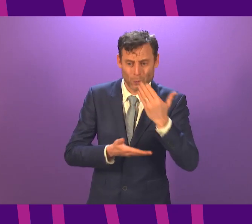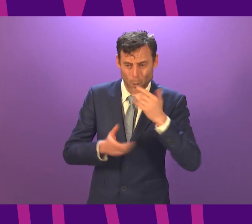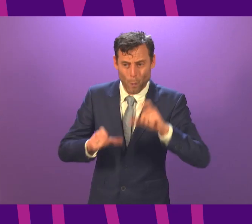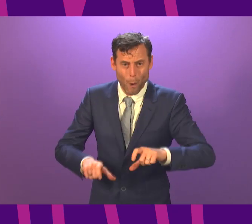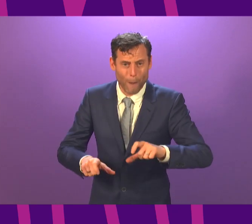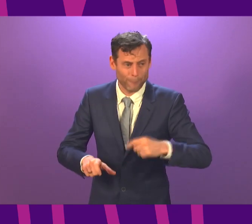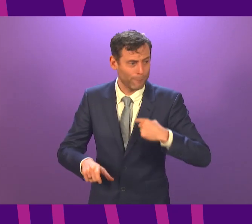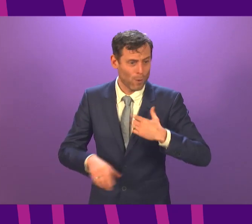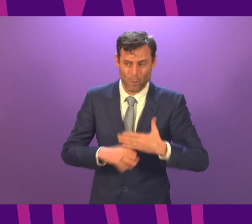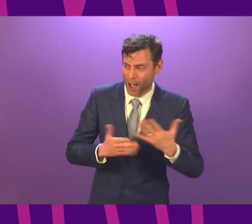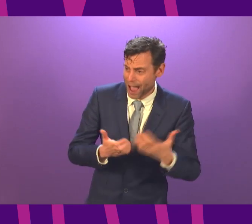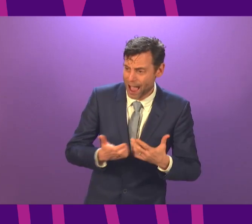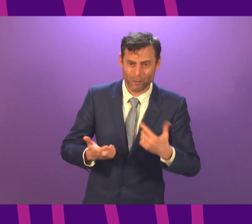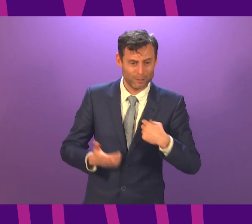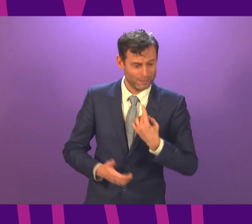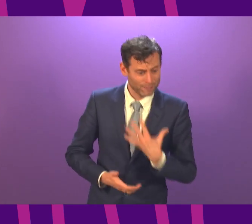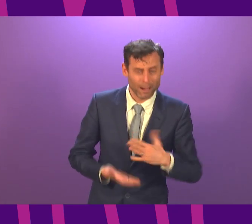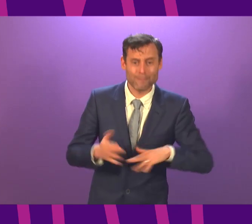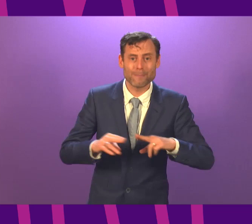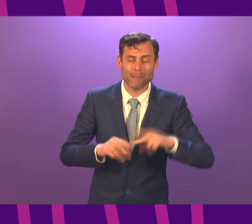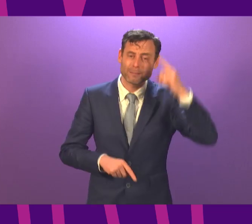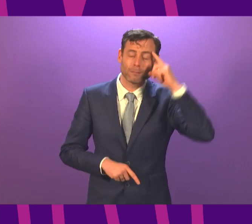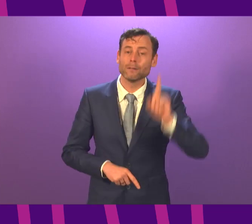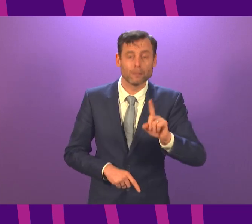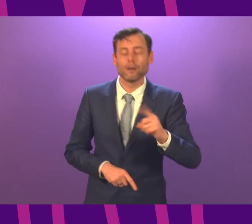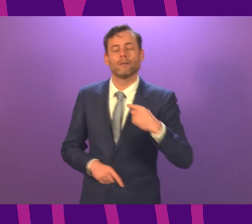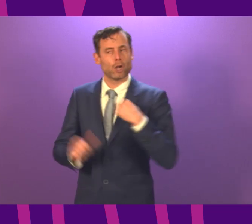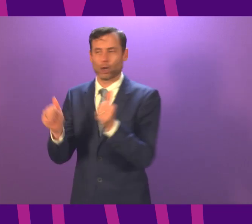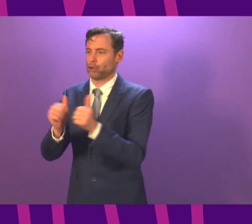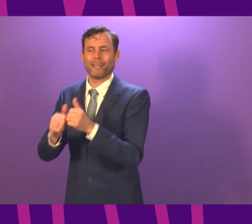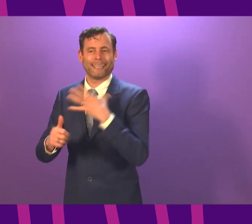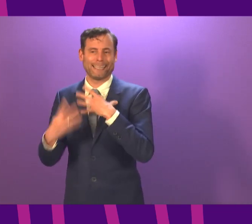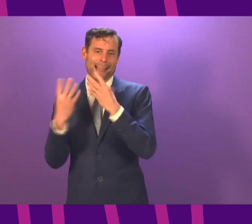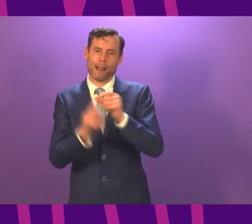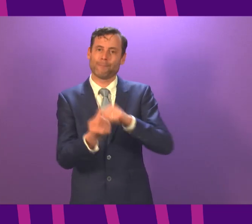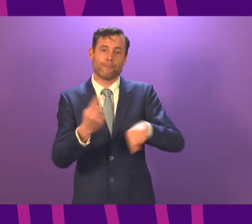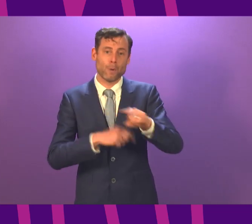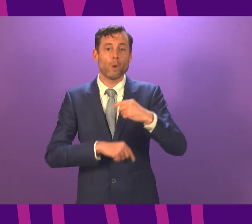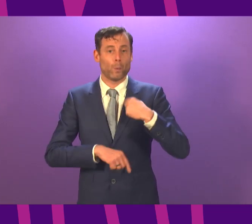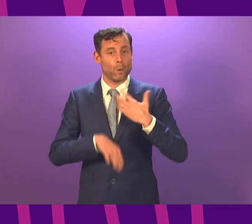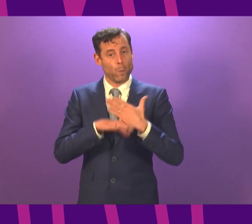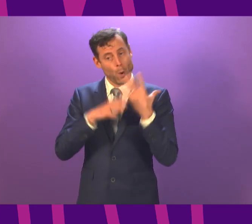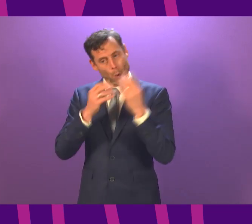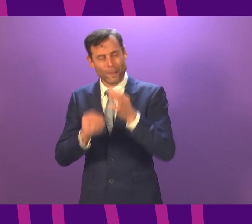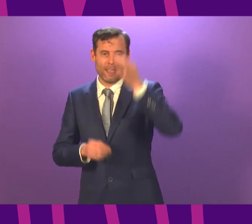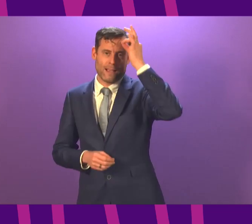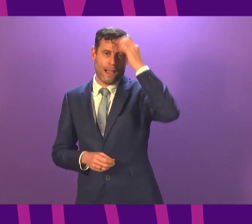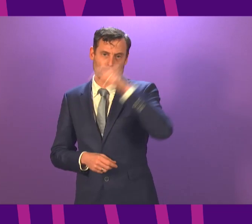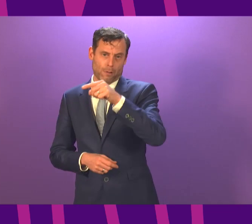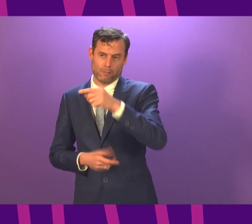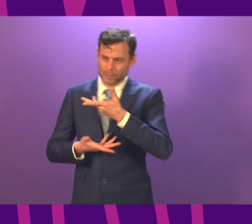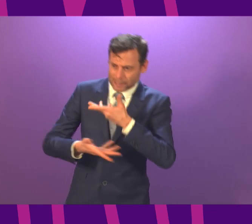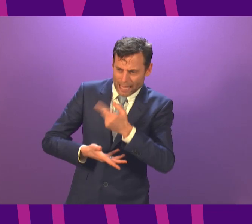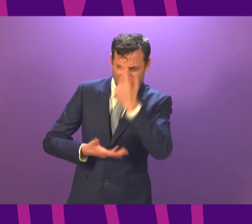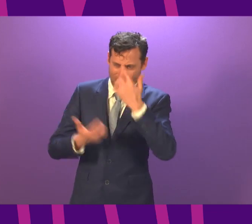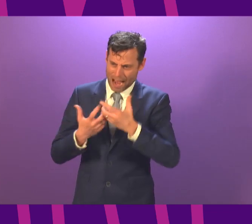businesses to ensure that they do. And we will be working with councils with additional resources to make sure that that can be made available. Patrick